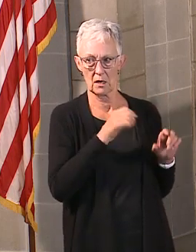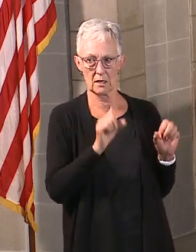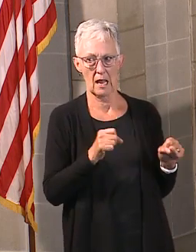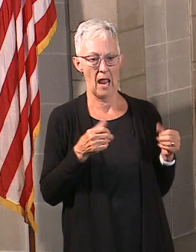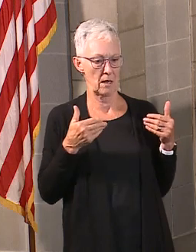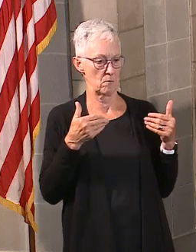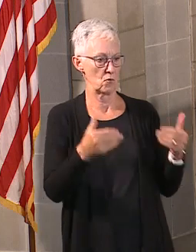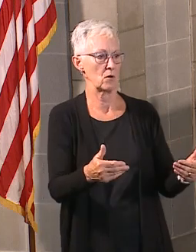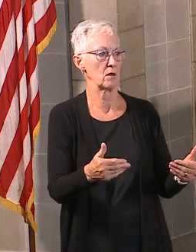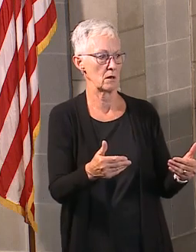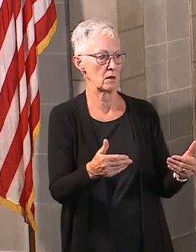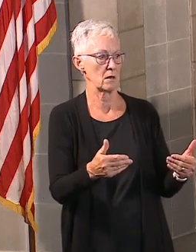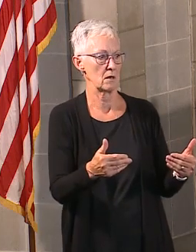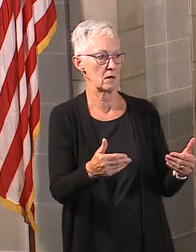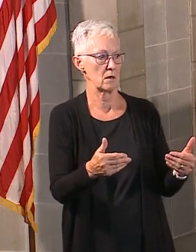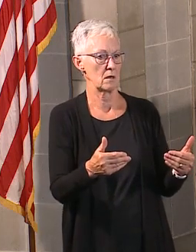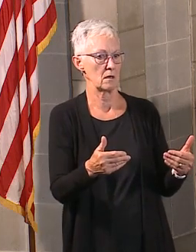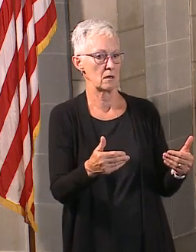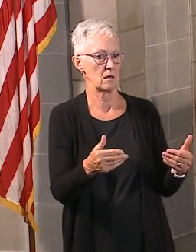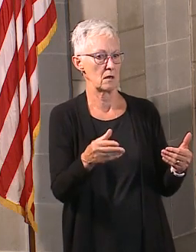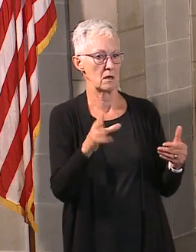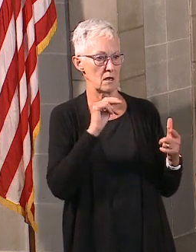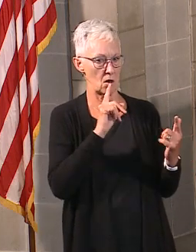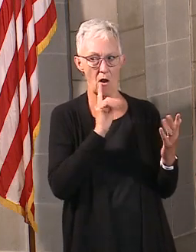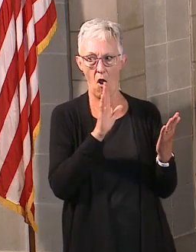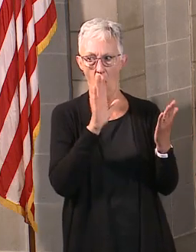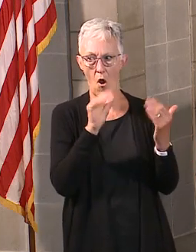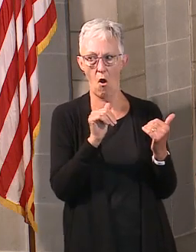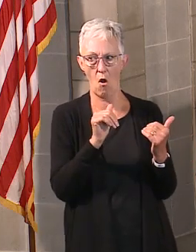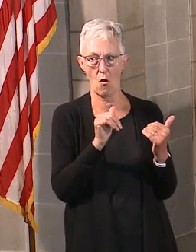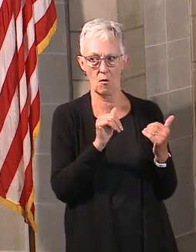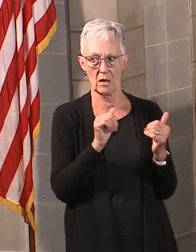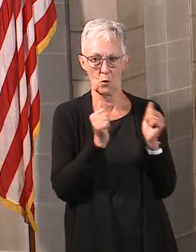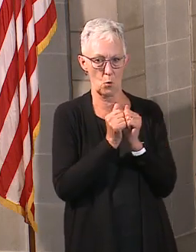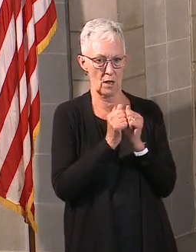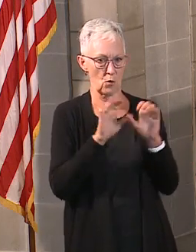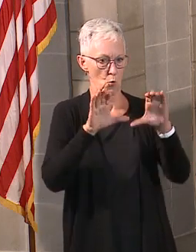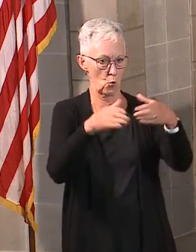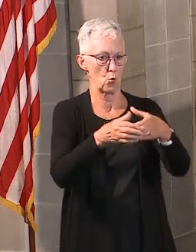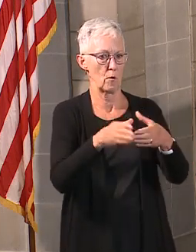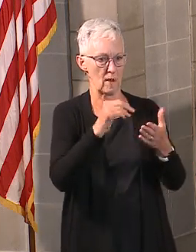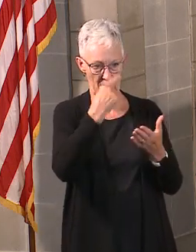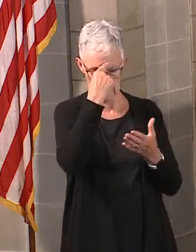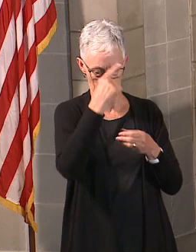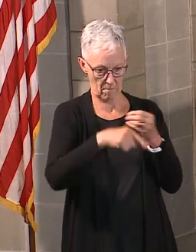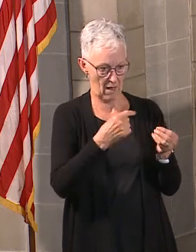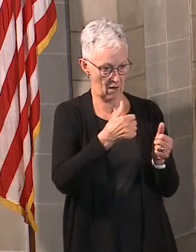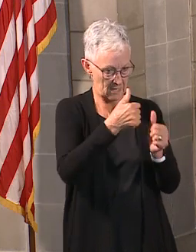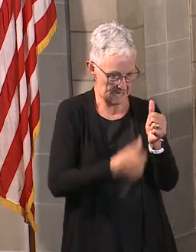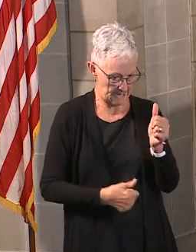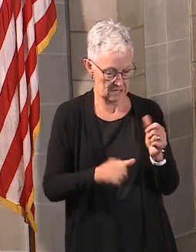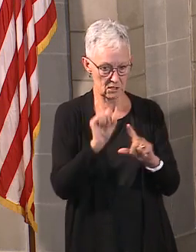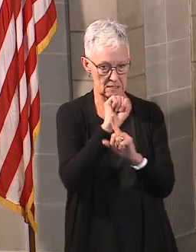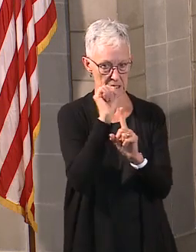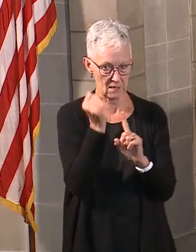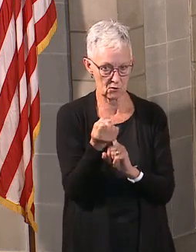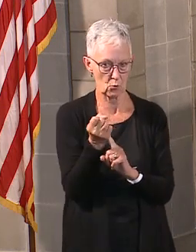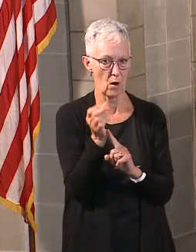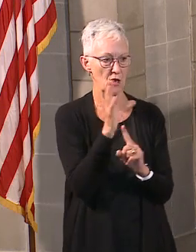It gives us a chance to be able to move forward. Hopefully, collectively, thinking about each situation and each condition